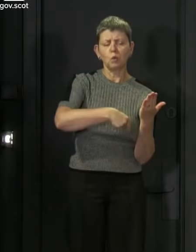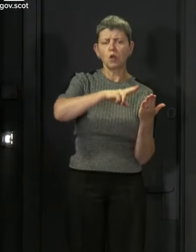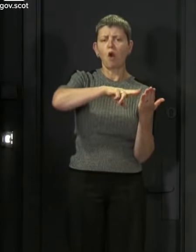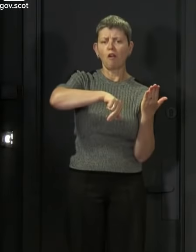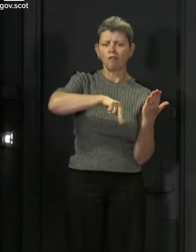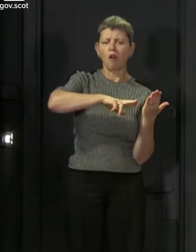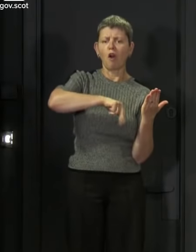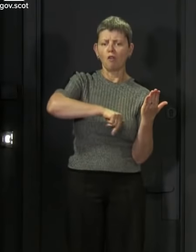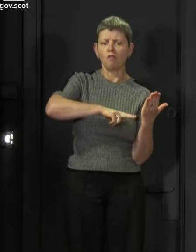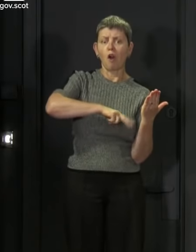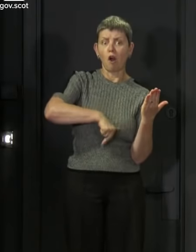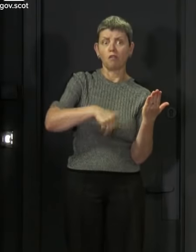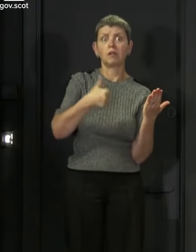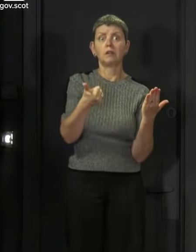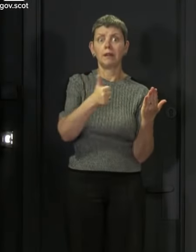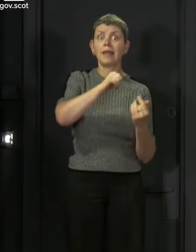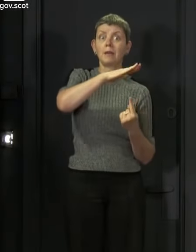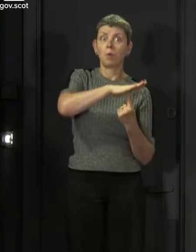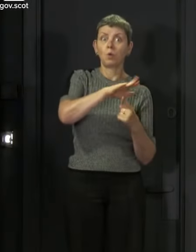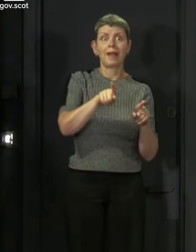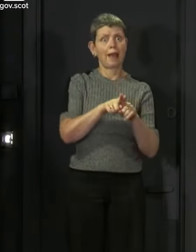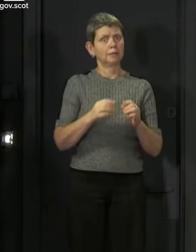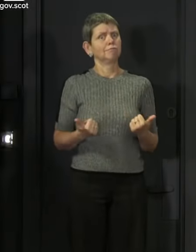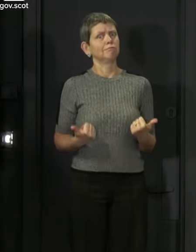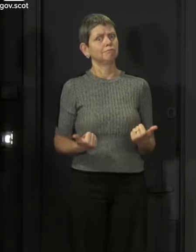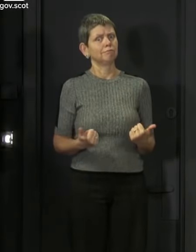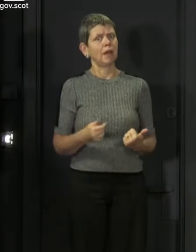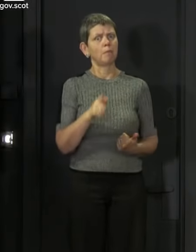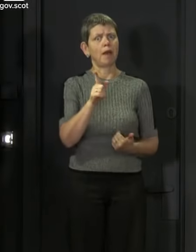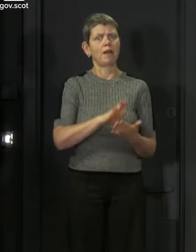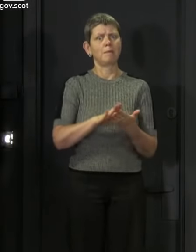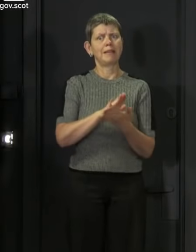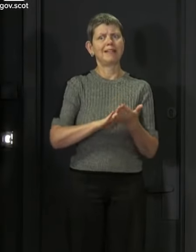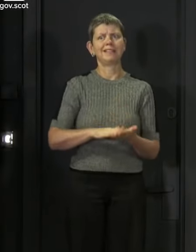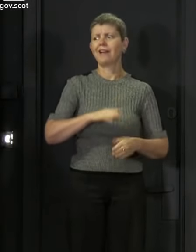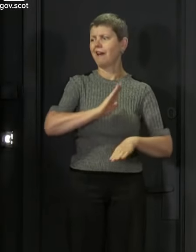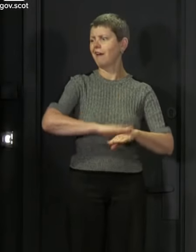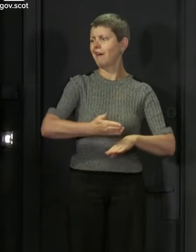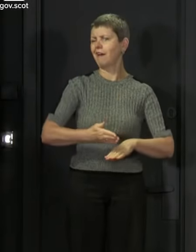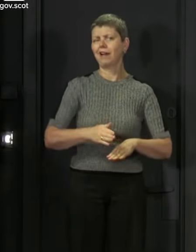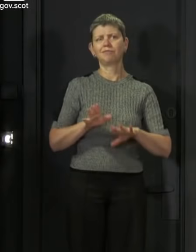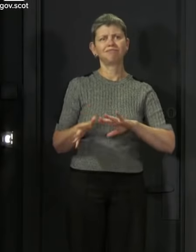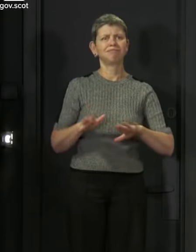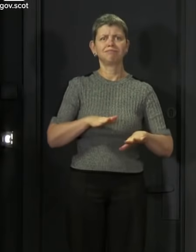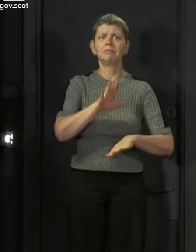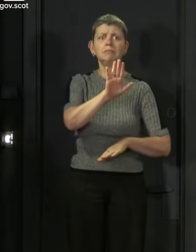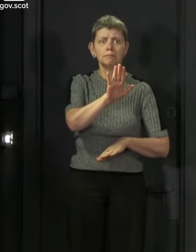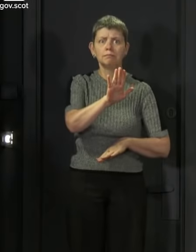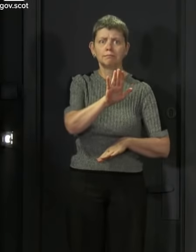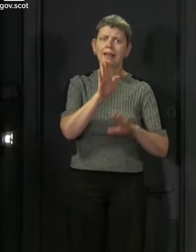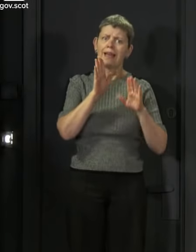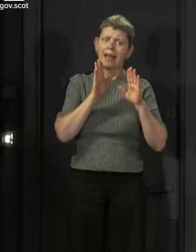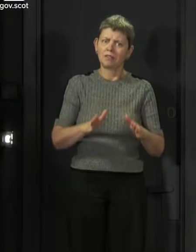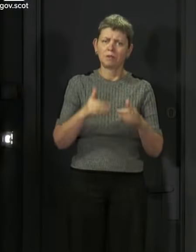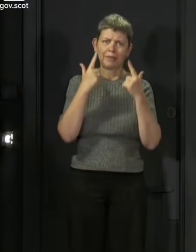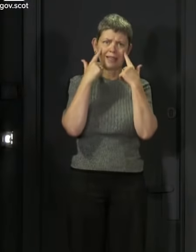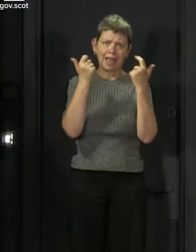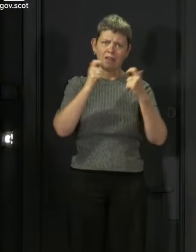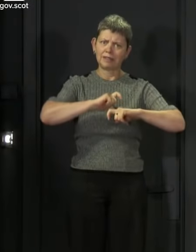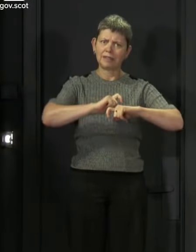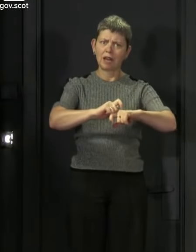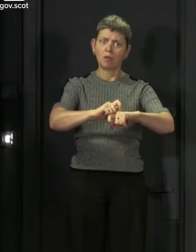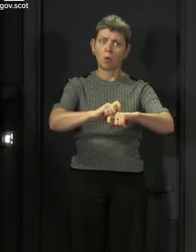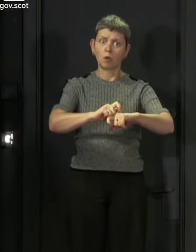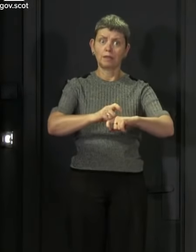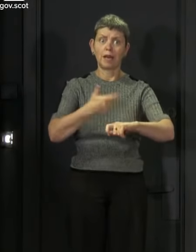welcome though it undoubtedly is, mustn't mean the dropping of our guard. And that's really important. We've been in lockdown